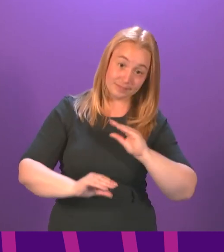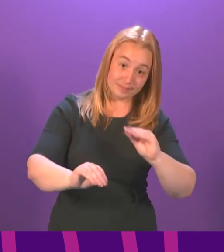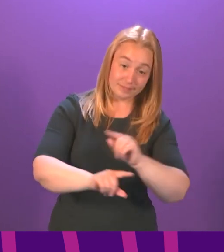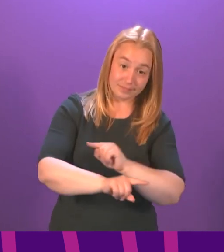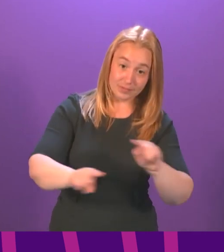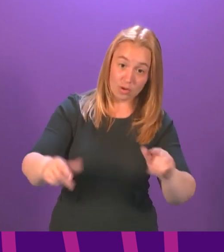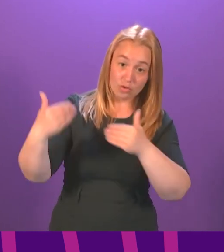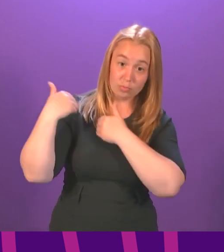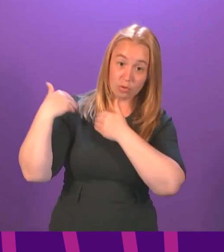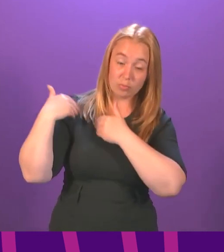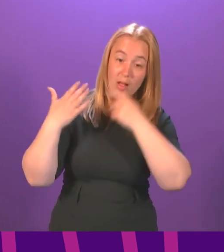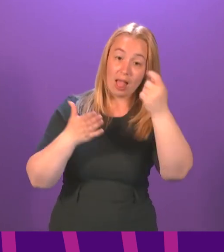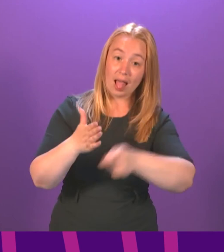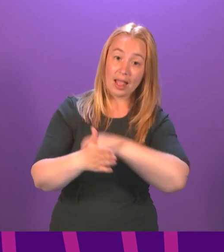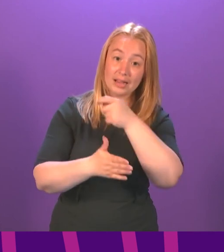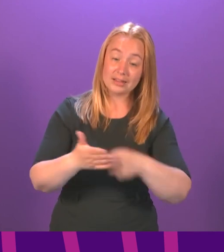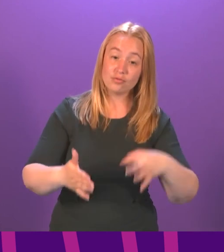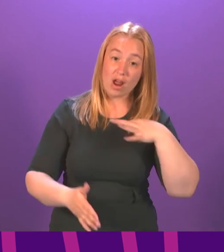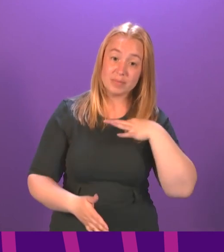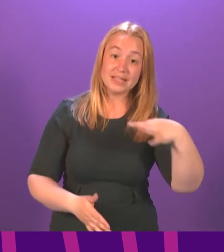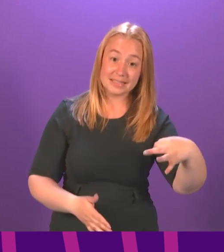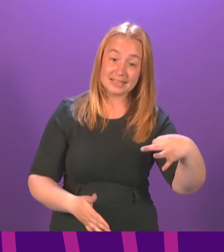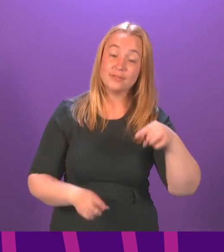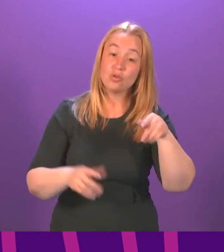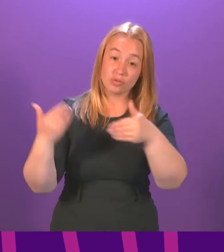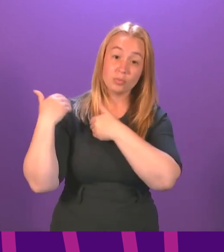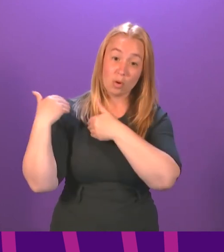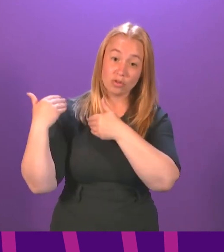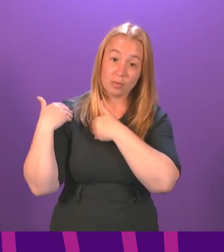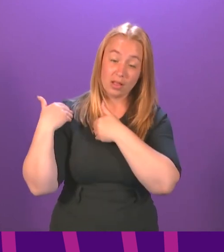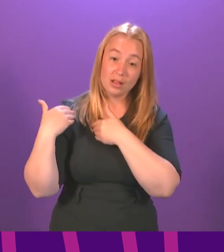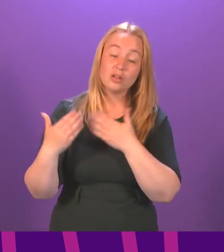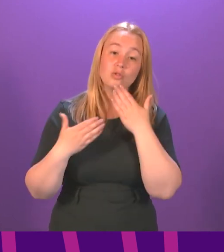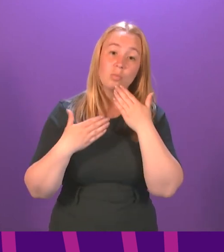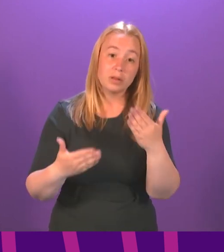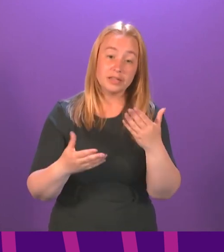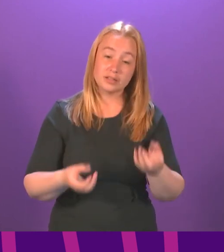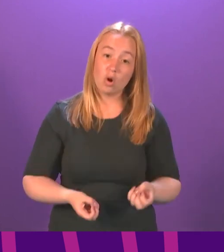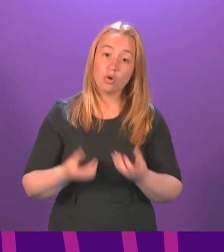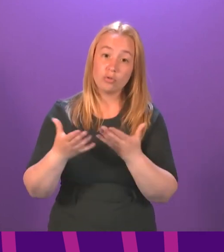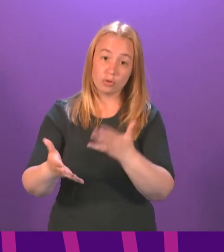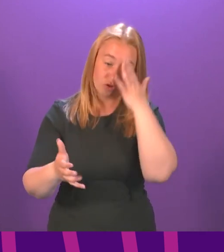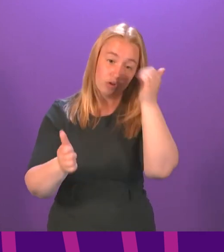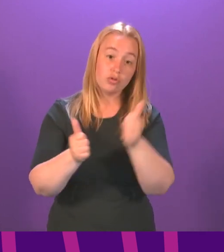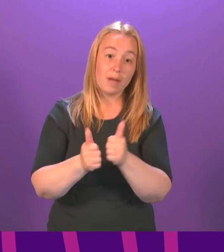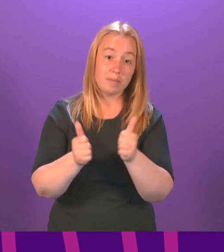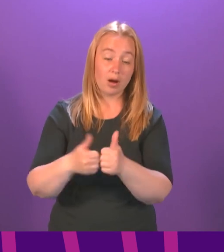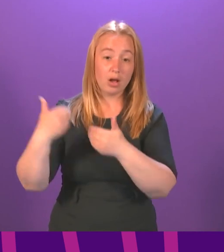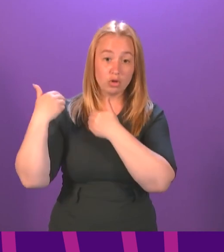about their responsibilities as elected representatives and invite them to have regard to these contributions. They have